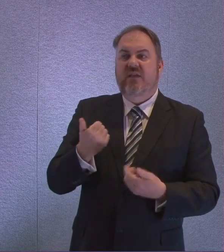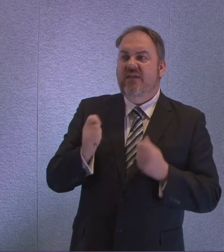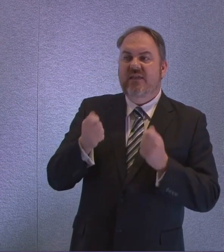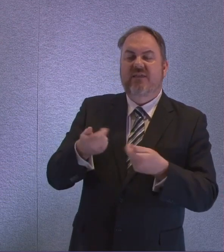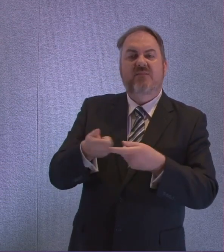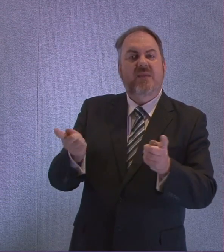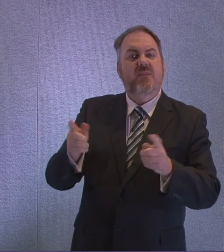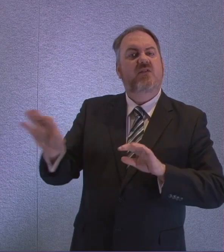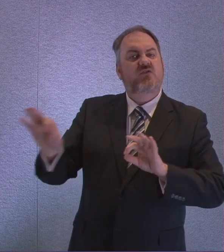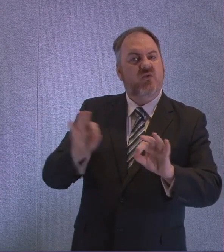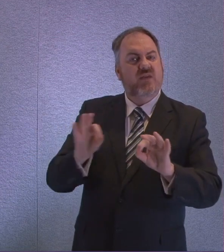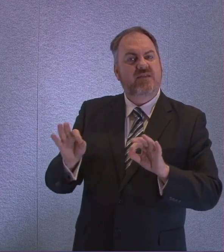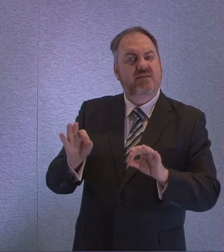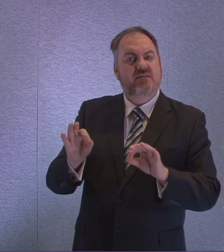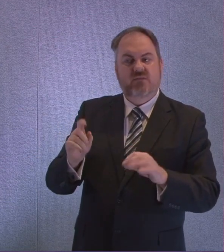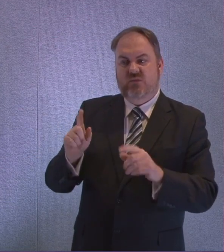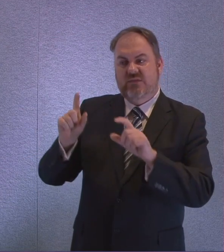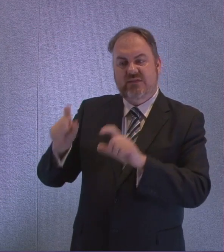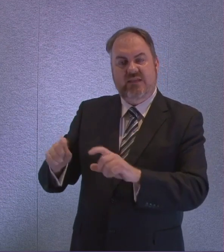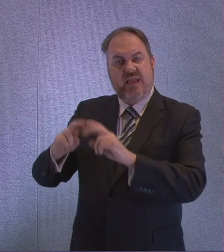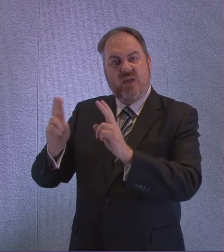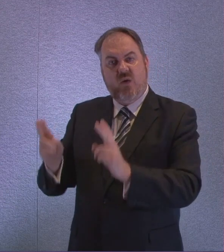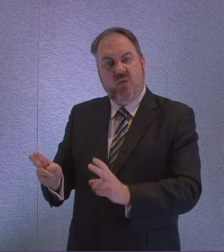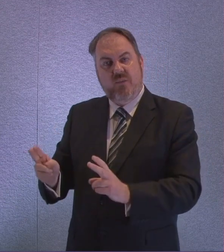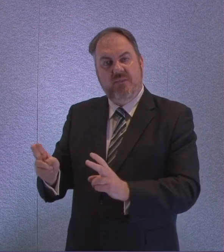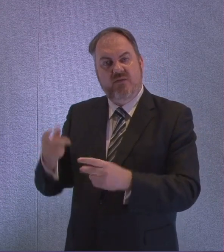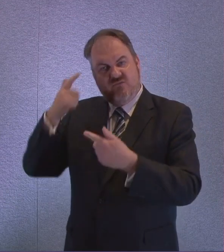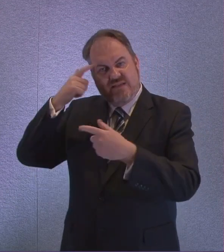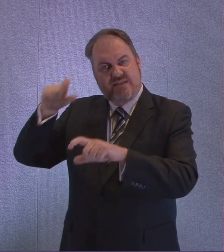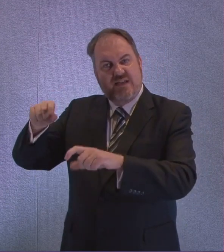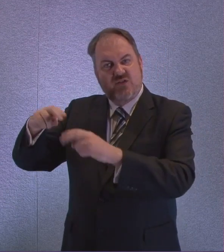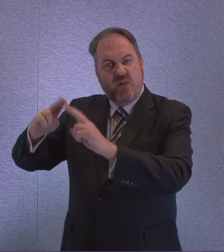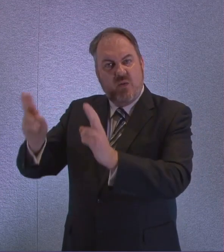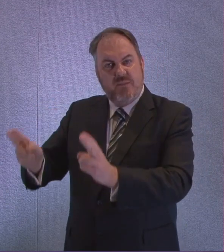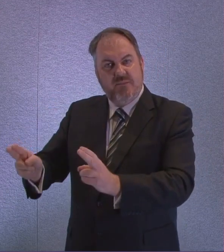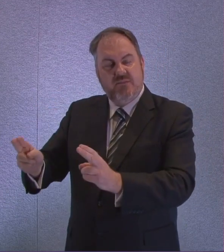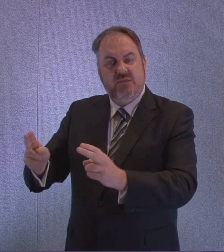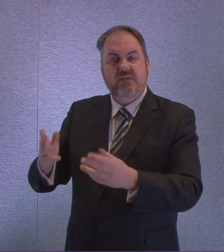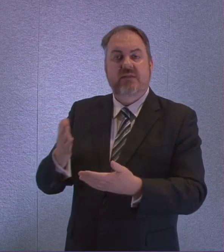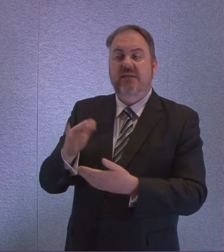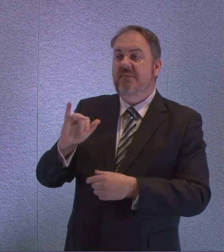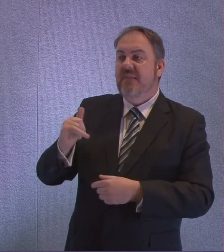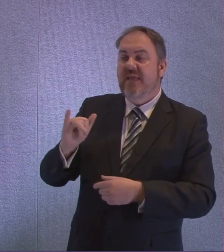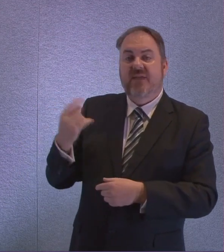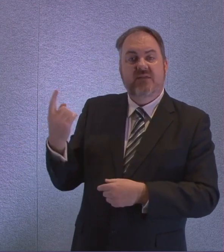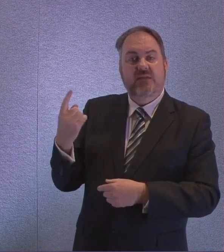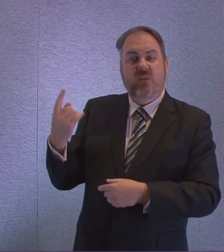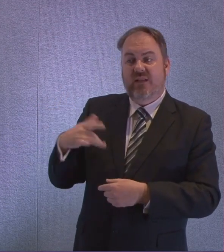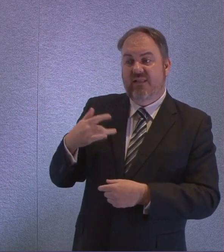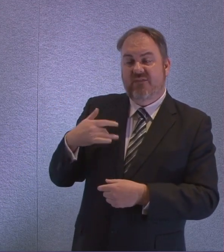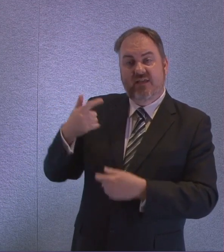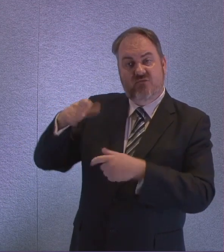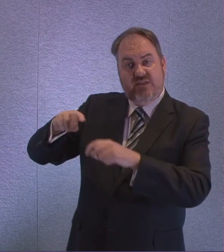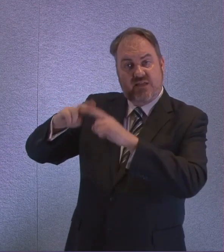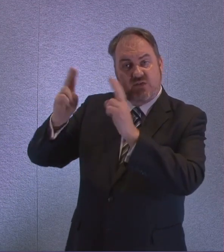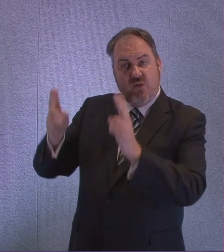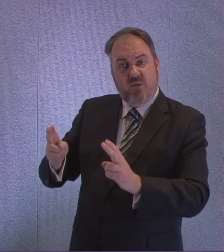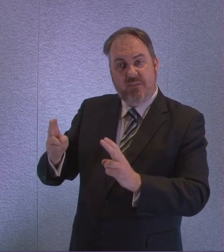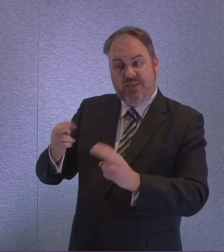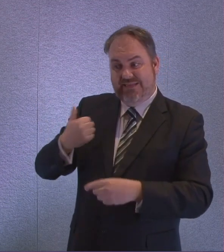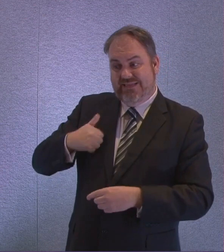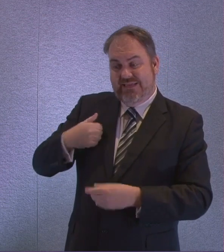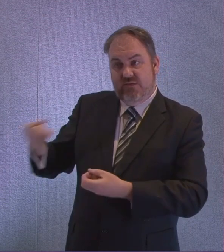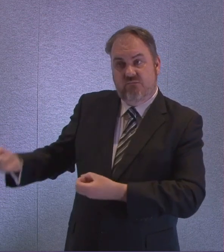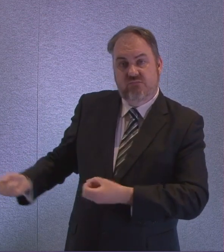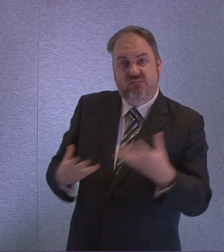in terms of care homes it is appropriate for care homes to admit residents if that is appropriate and safe to